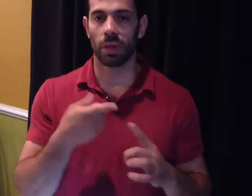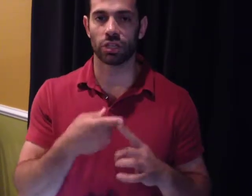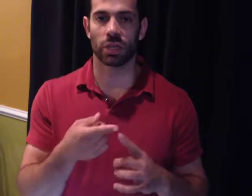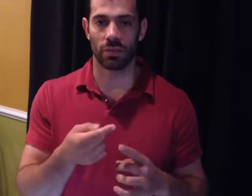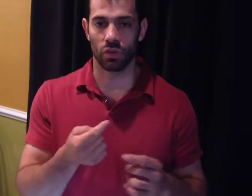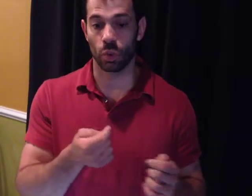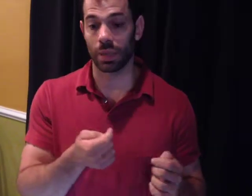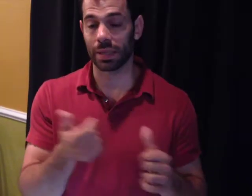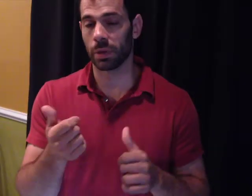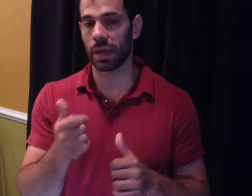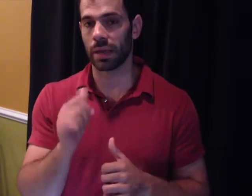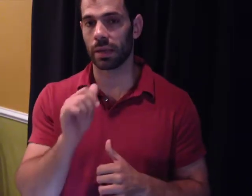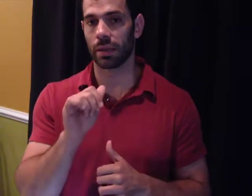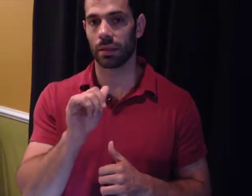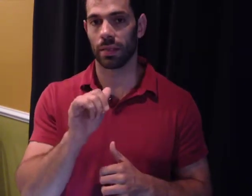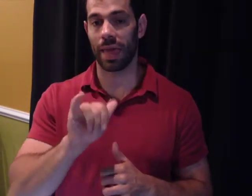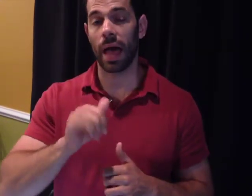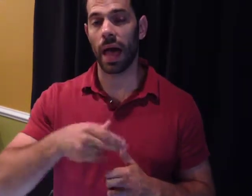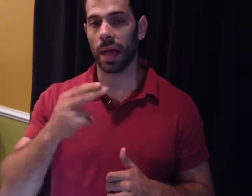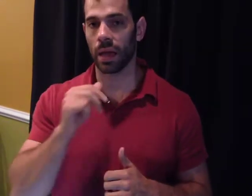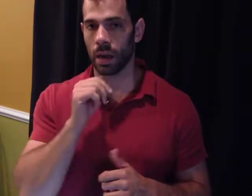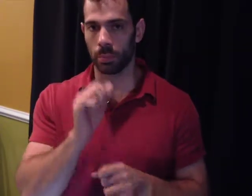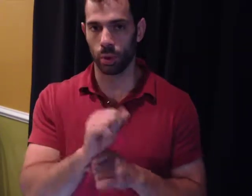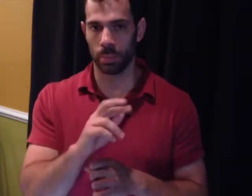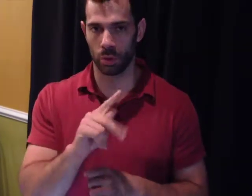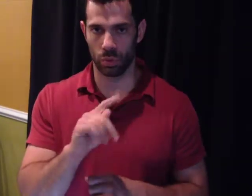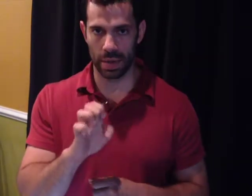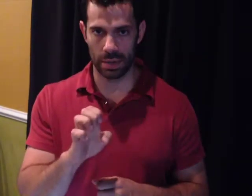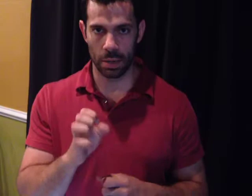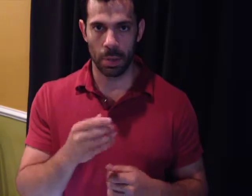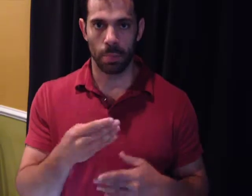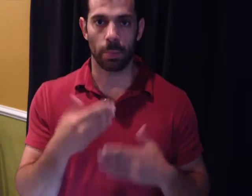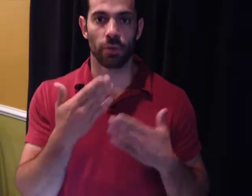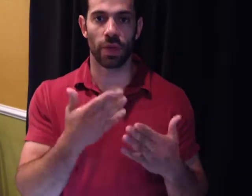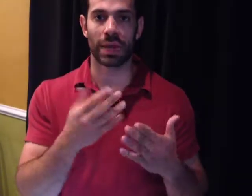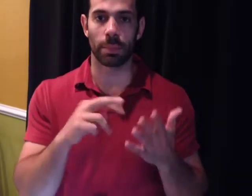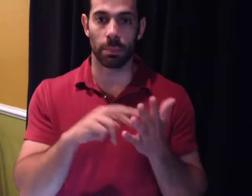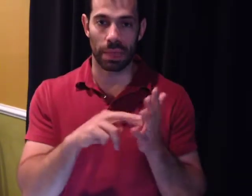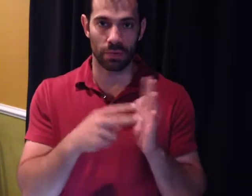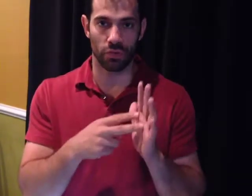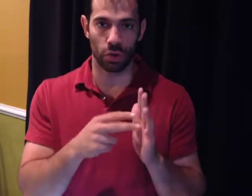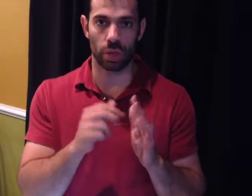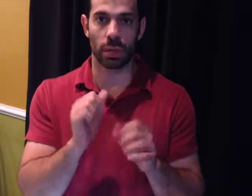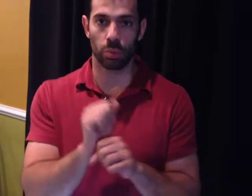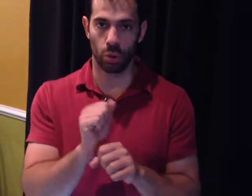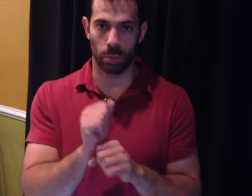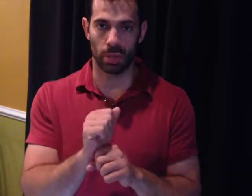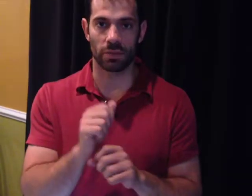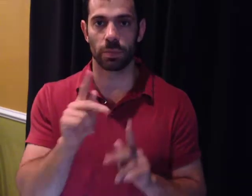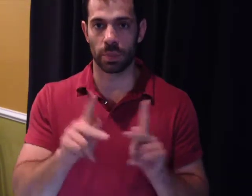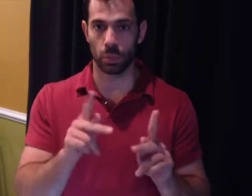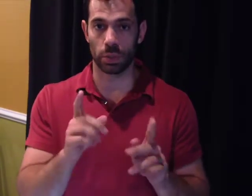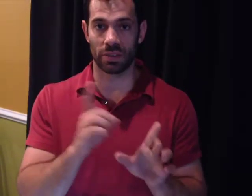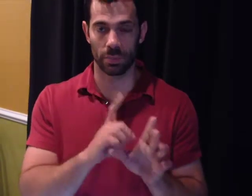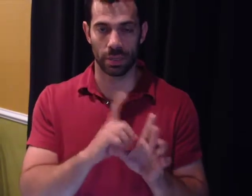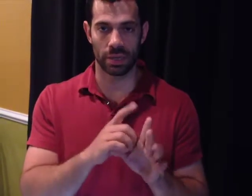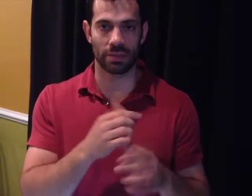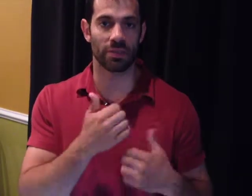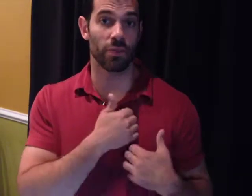mission is to eliminate a high unemployment rate by providing meaningful employment to people with disabilities and